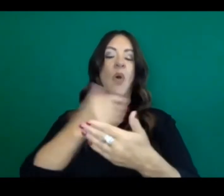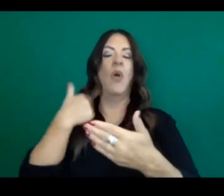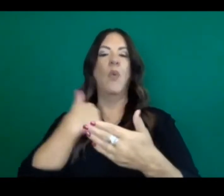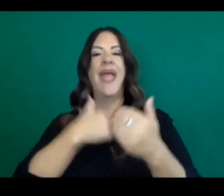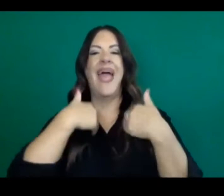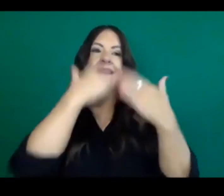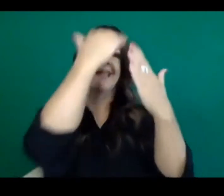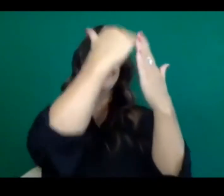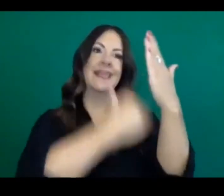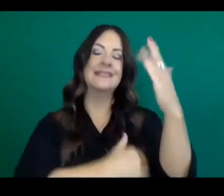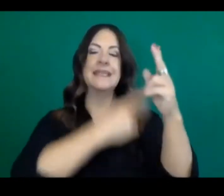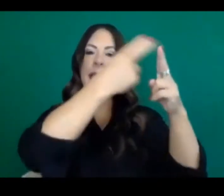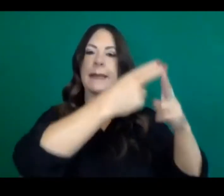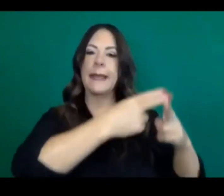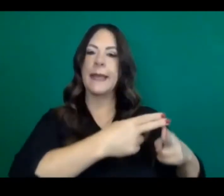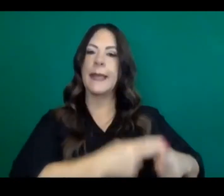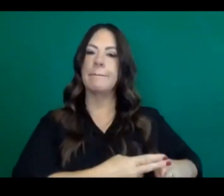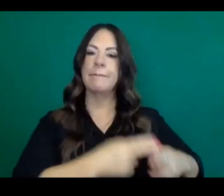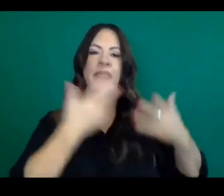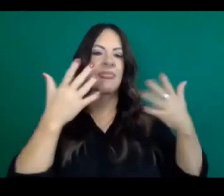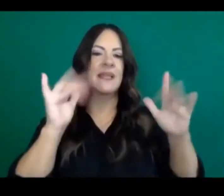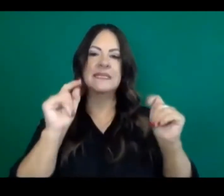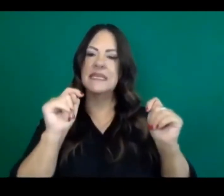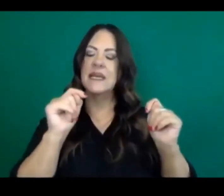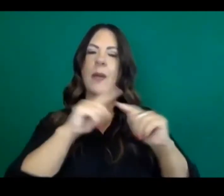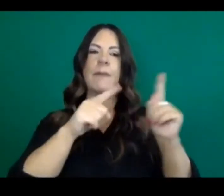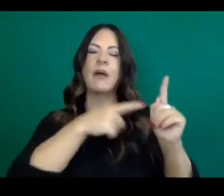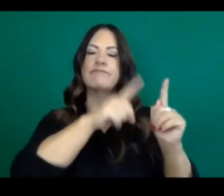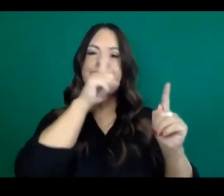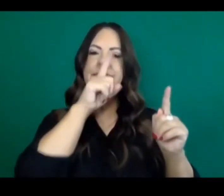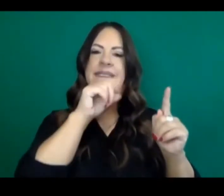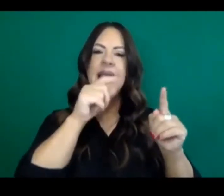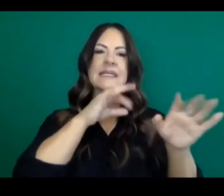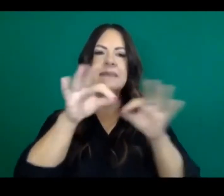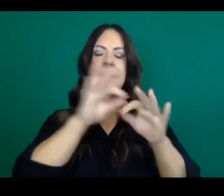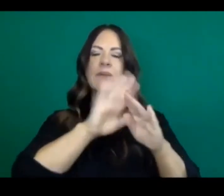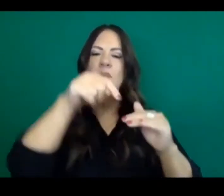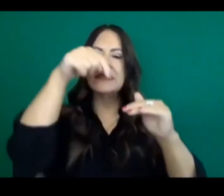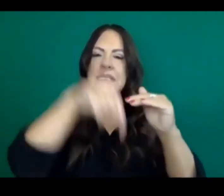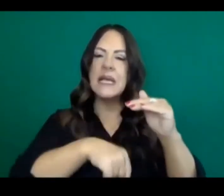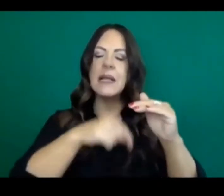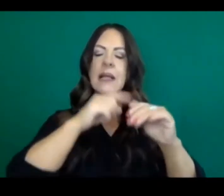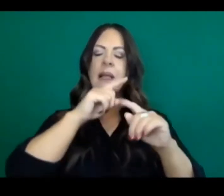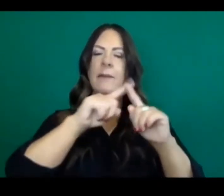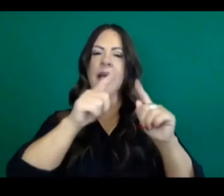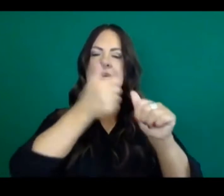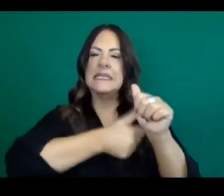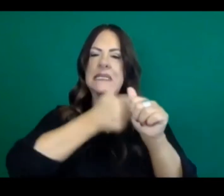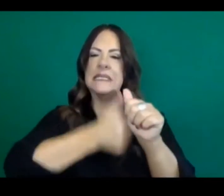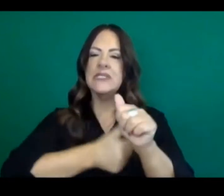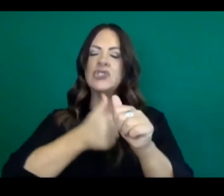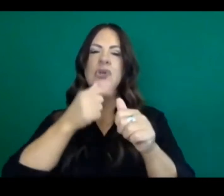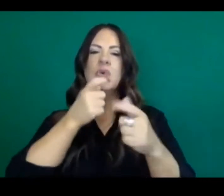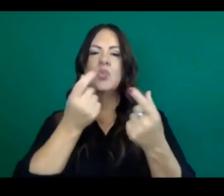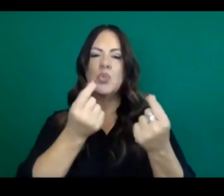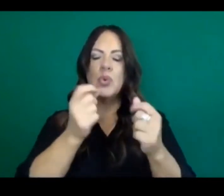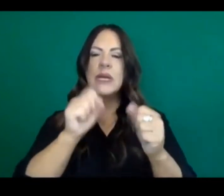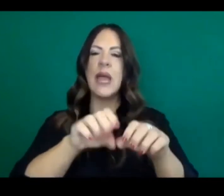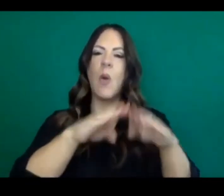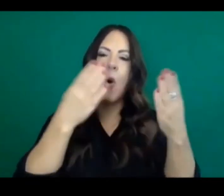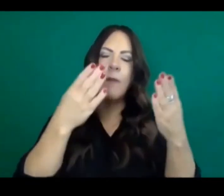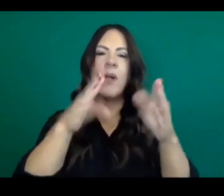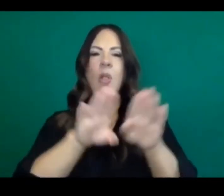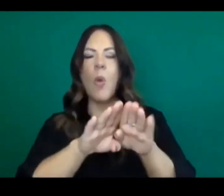Many more metrics than we have now in the new framework that allowed counties in many ways to have,